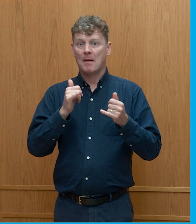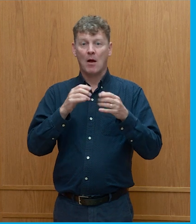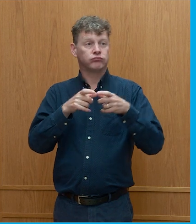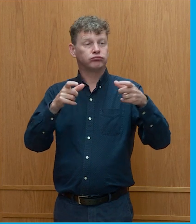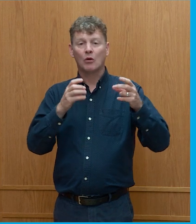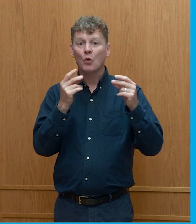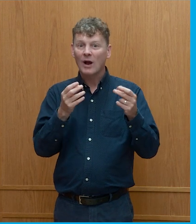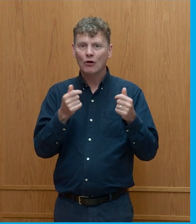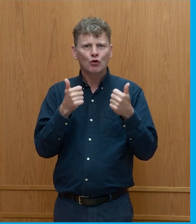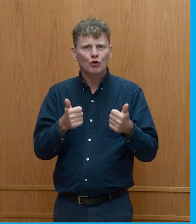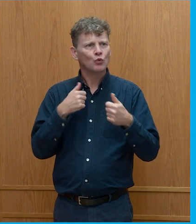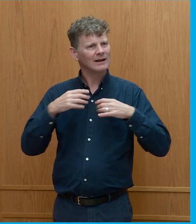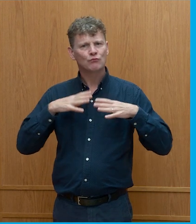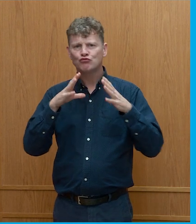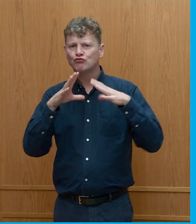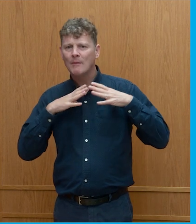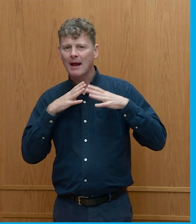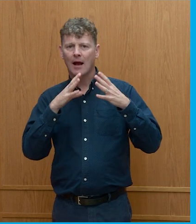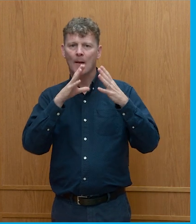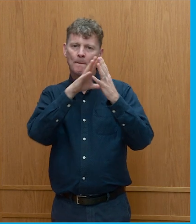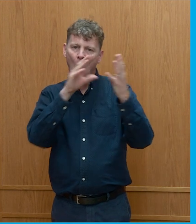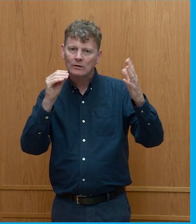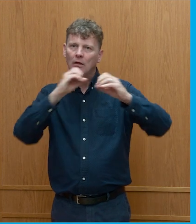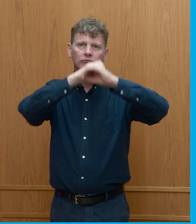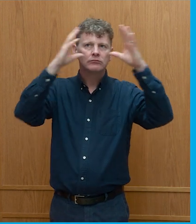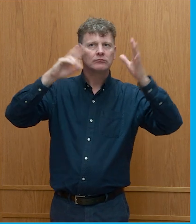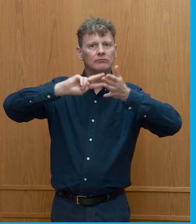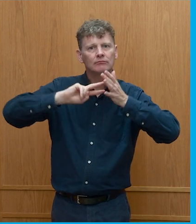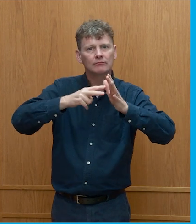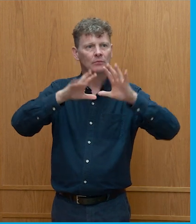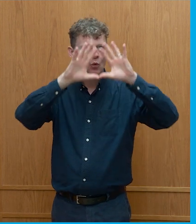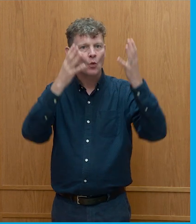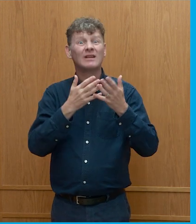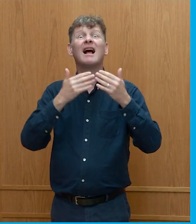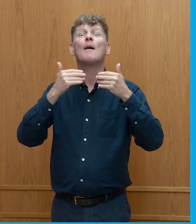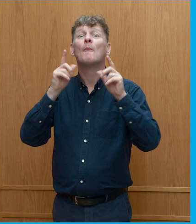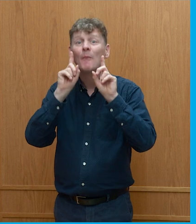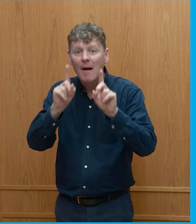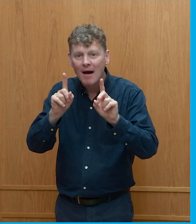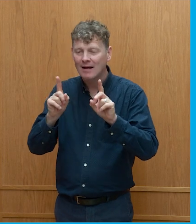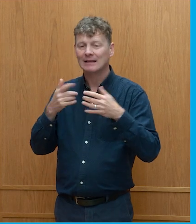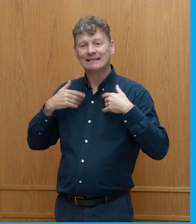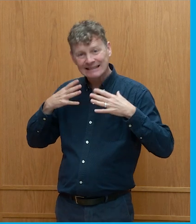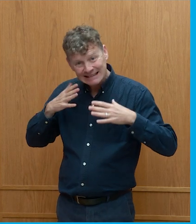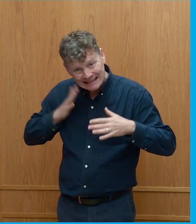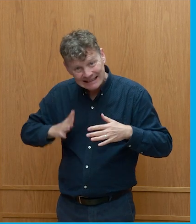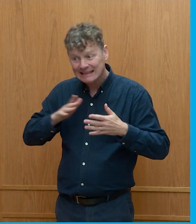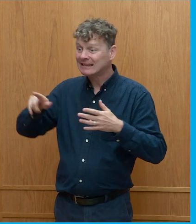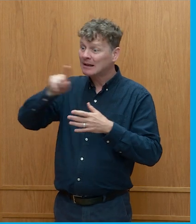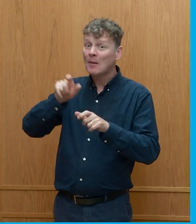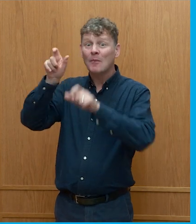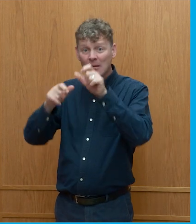need to prepare the models, but then we need to convince people to kind of move with us, right? And